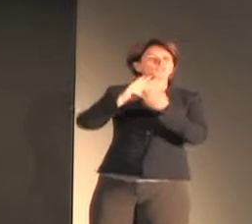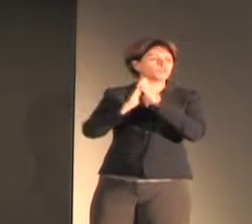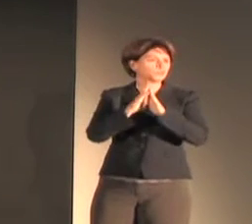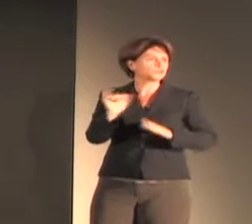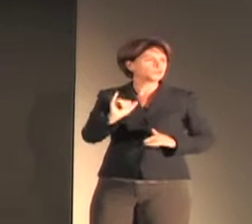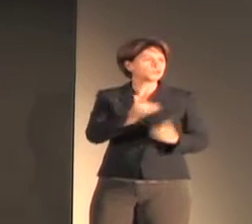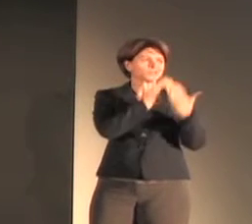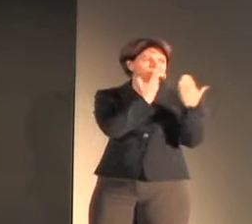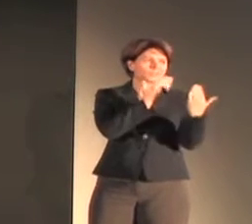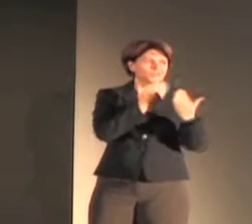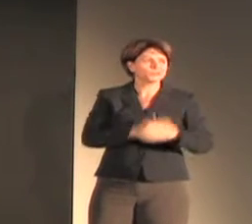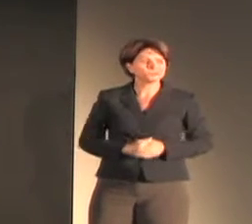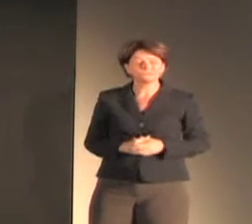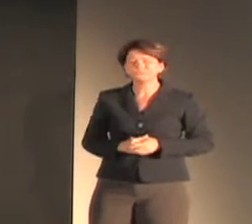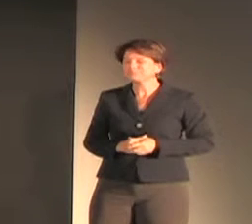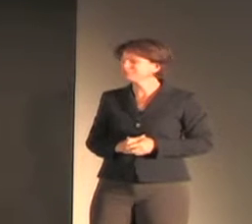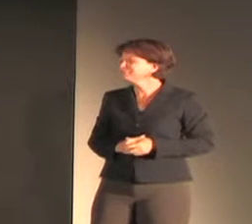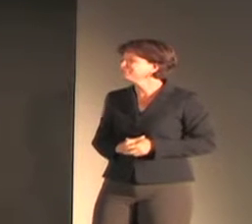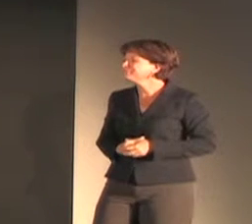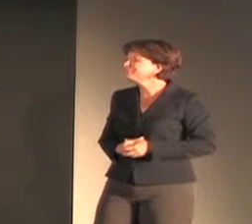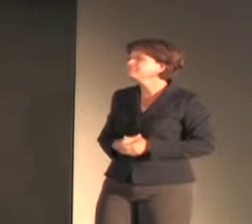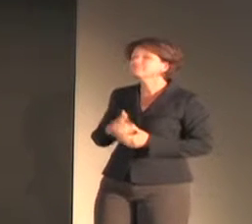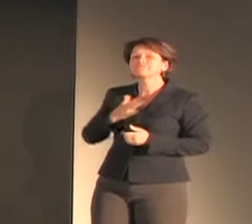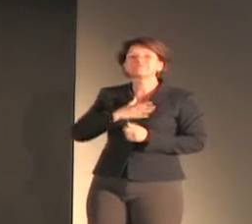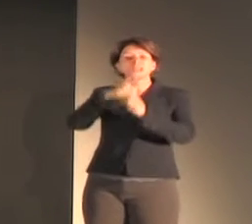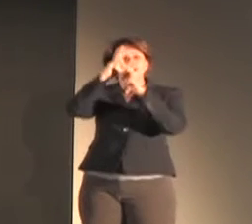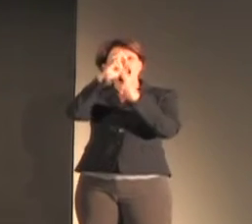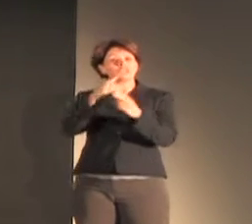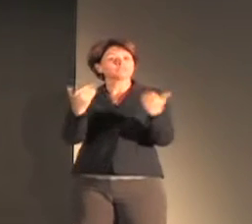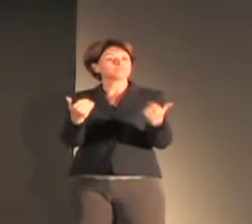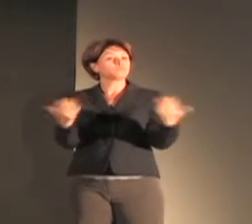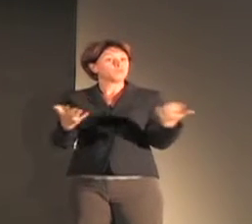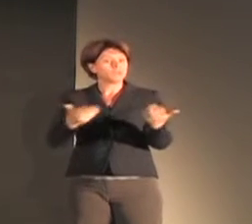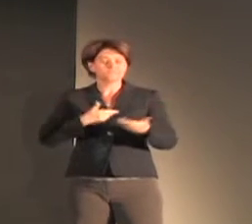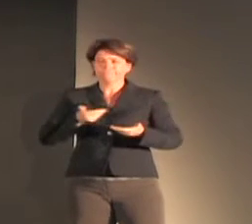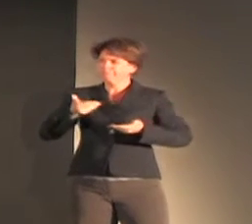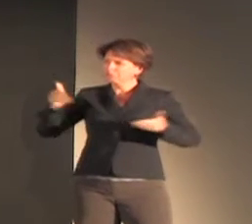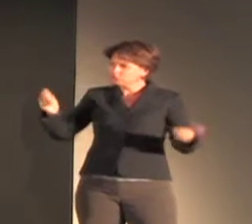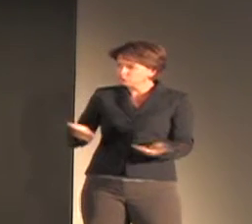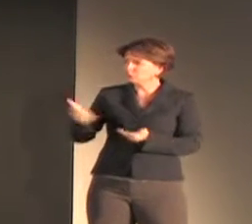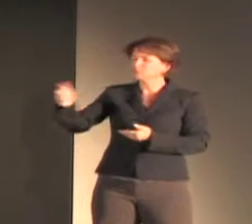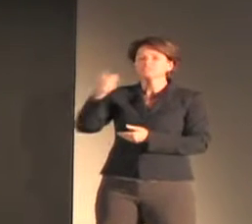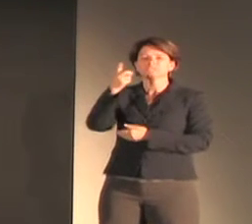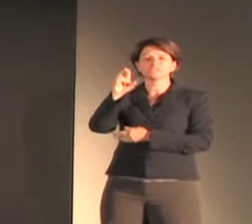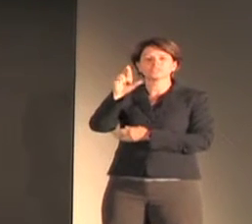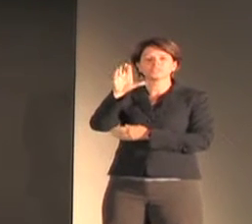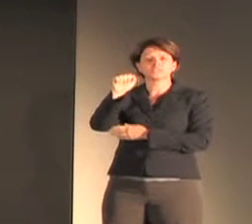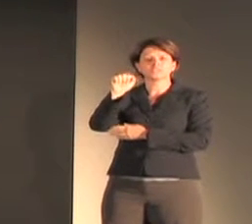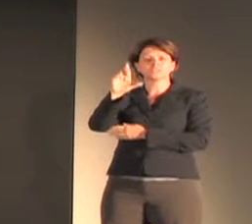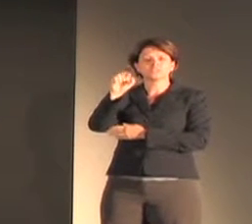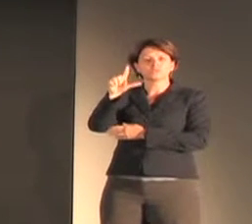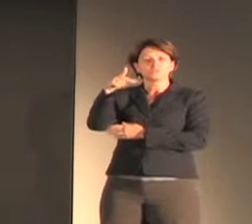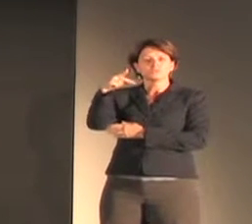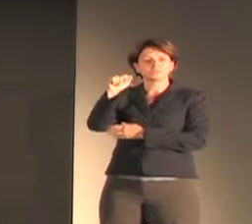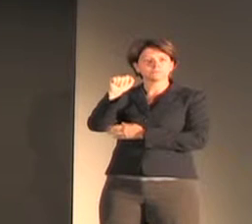of introducing our keynote speaker, Dr. Carol Patton. She is a professor